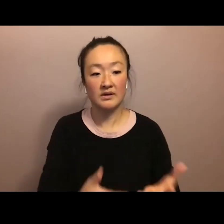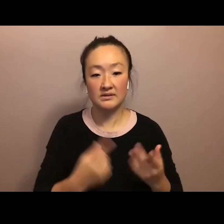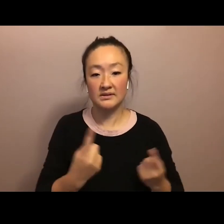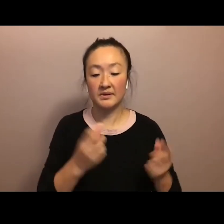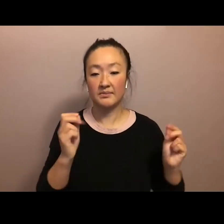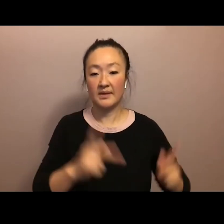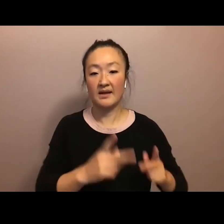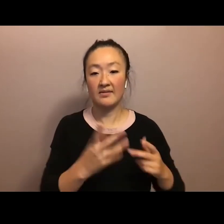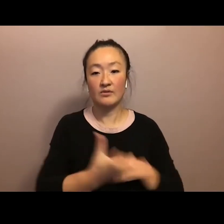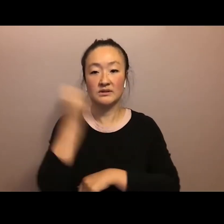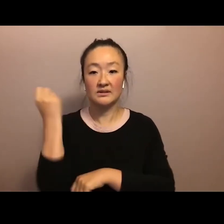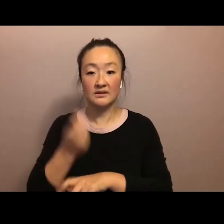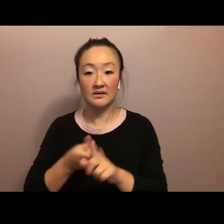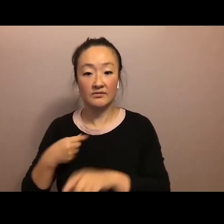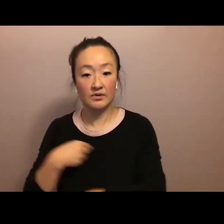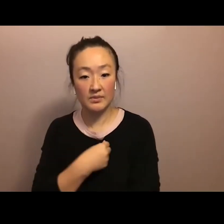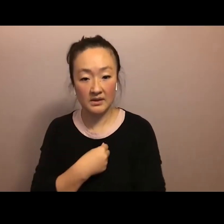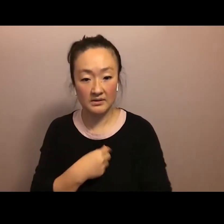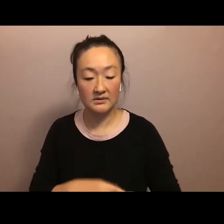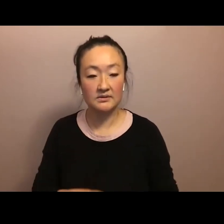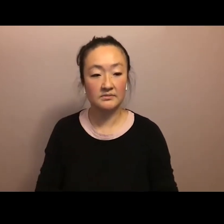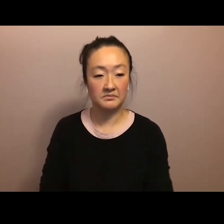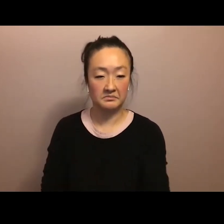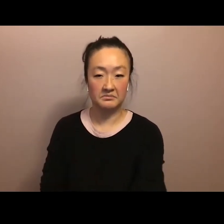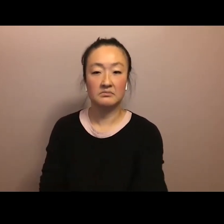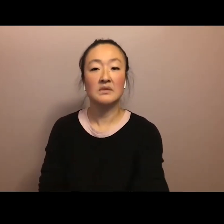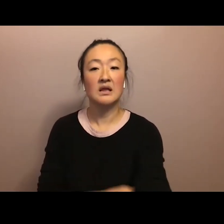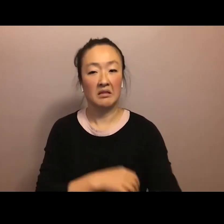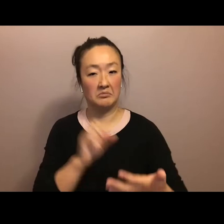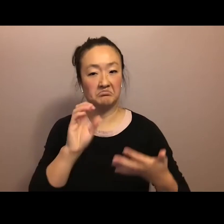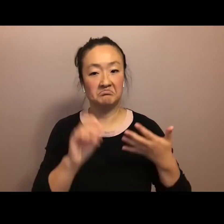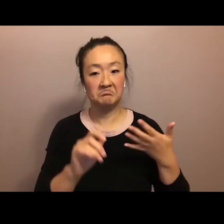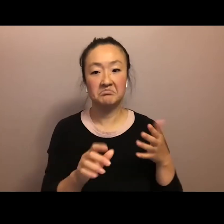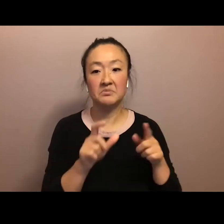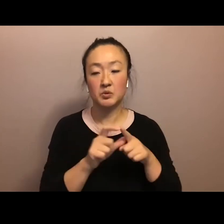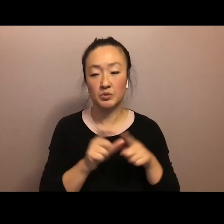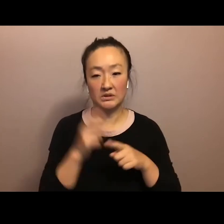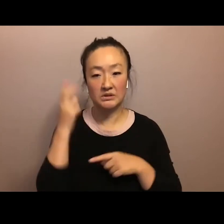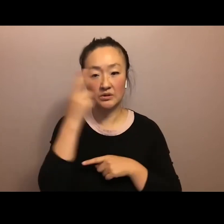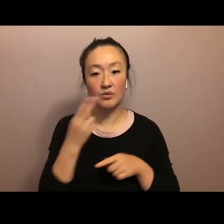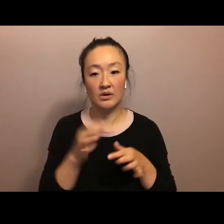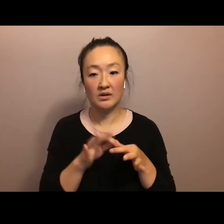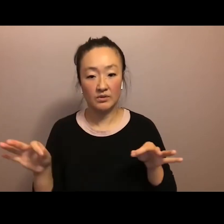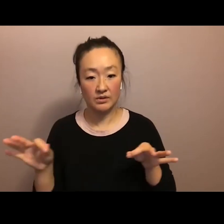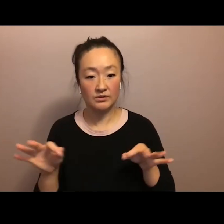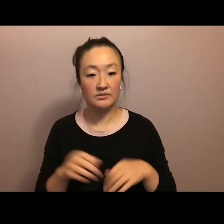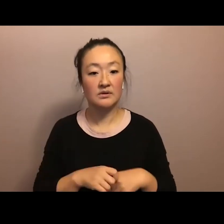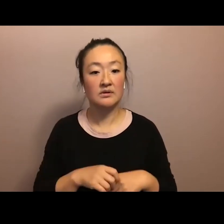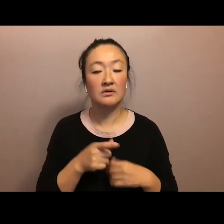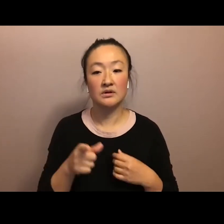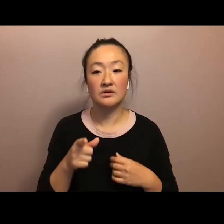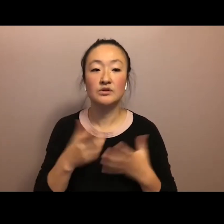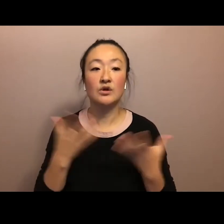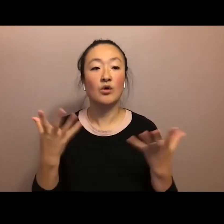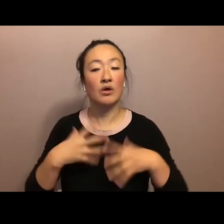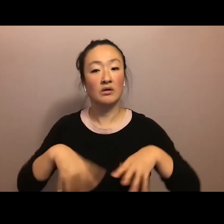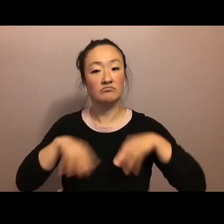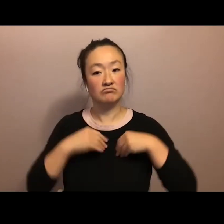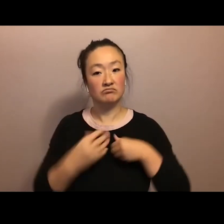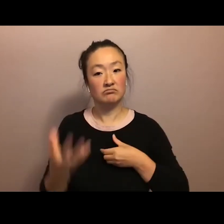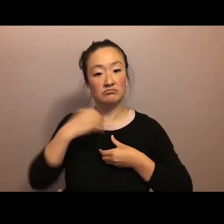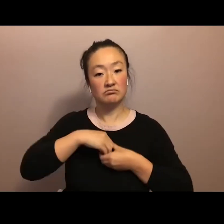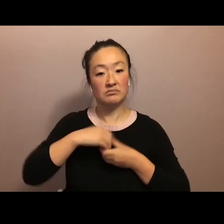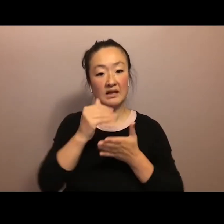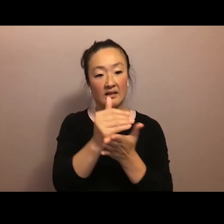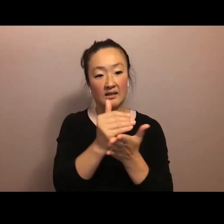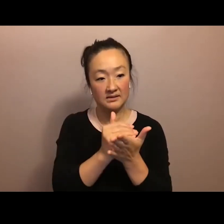been taken away from us. Kanaka living around the world are not just reconnecting to mauna awakea, but also taking these lessons of aloha aina and